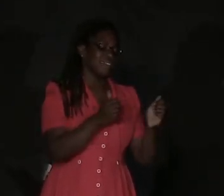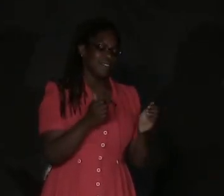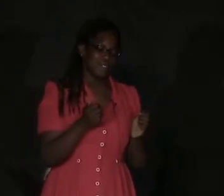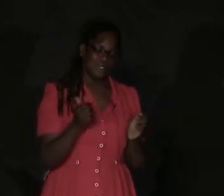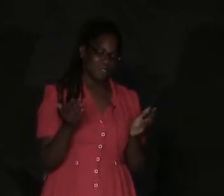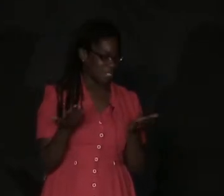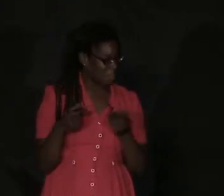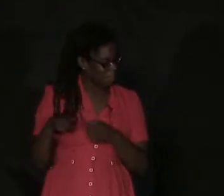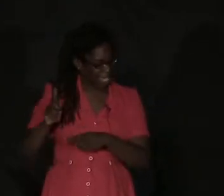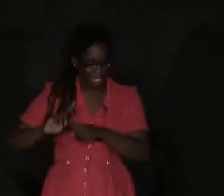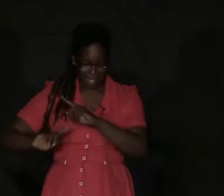What you signed.